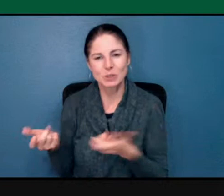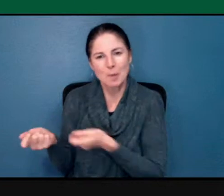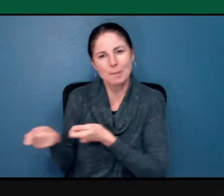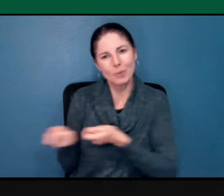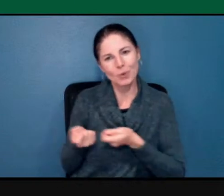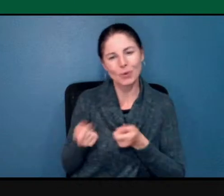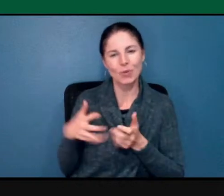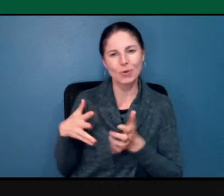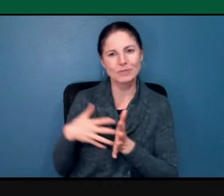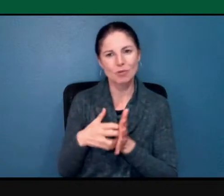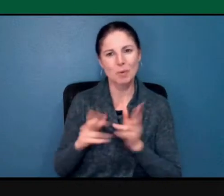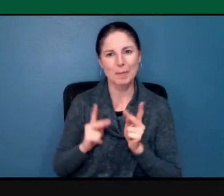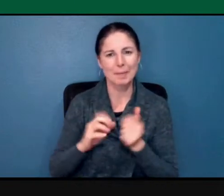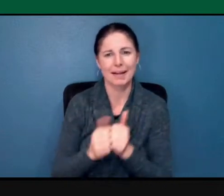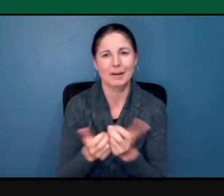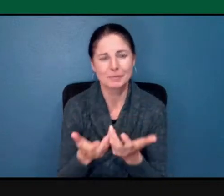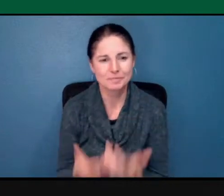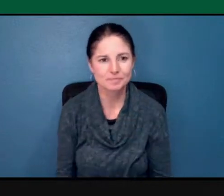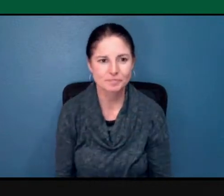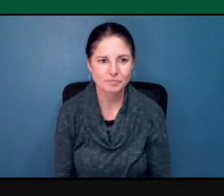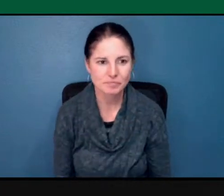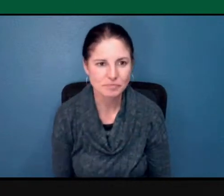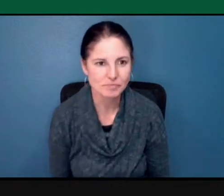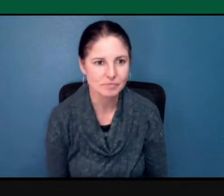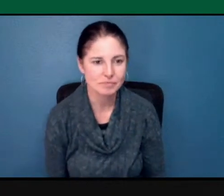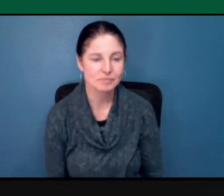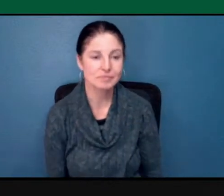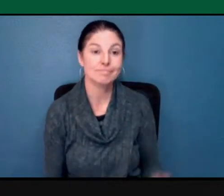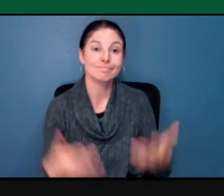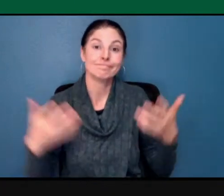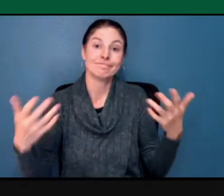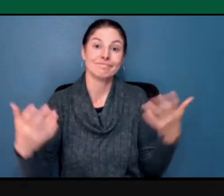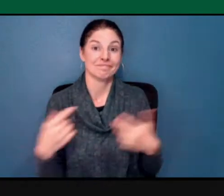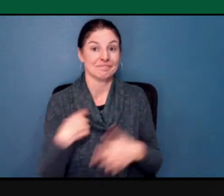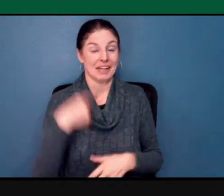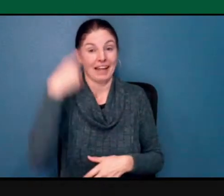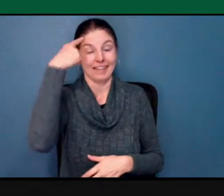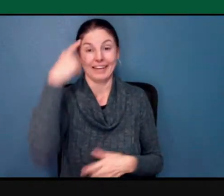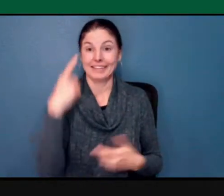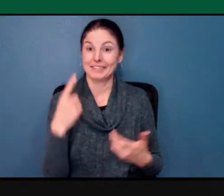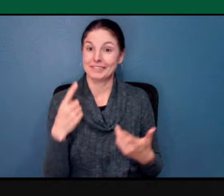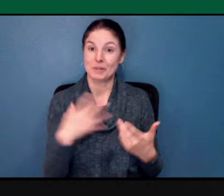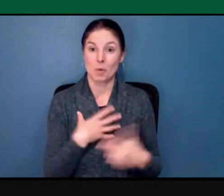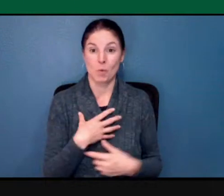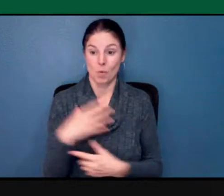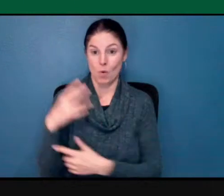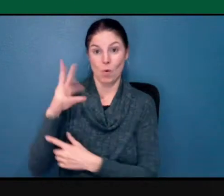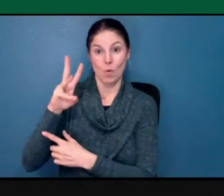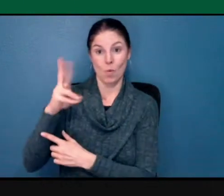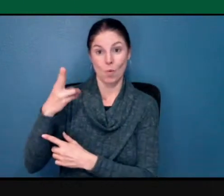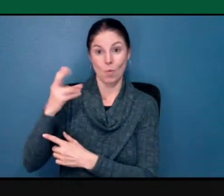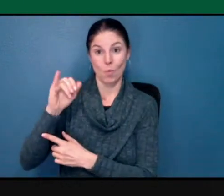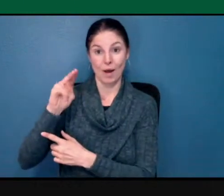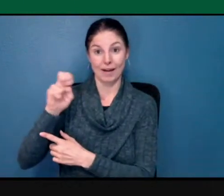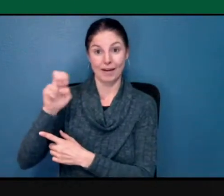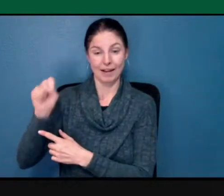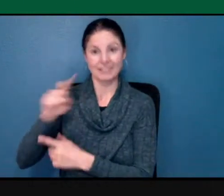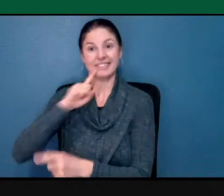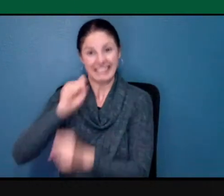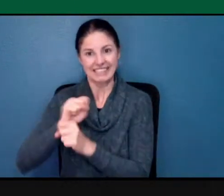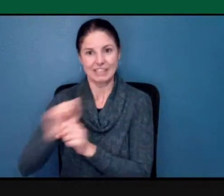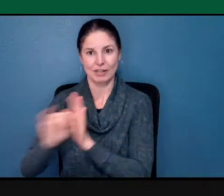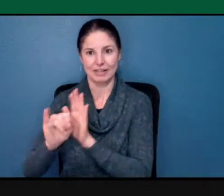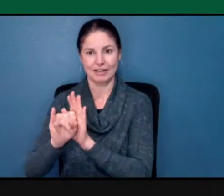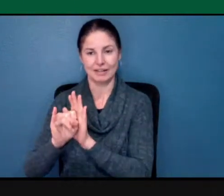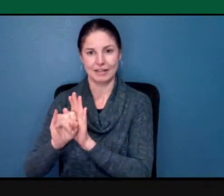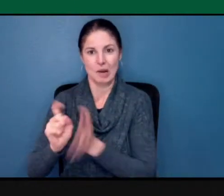whiteness is their identity. Right. And having privilege in this country and throughout the world is their identity.